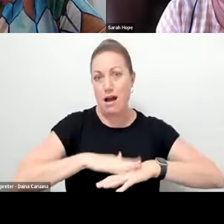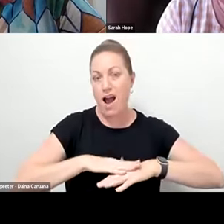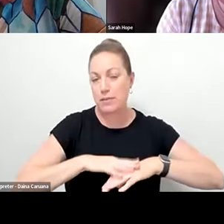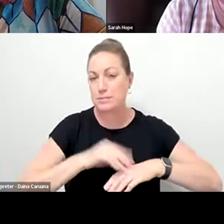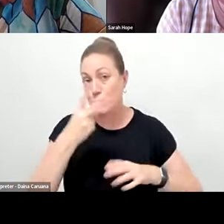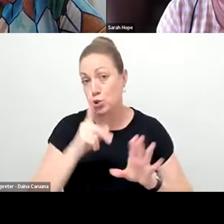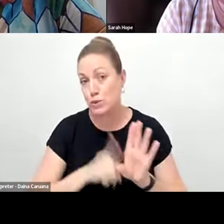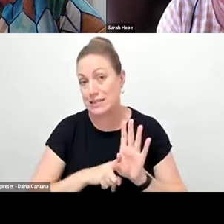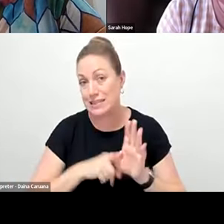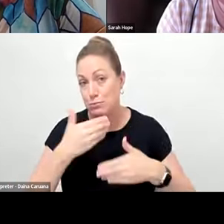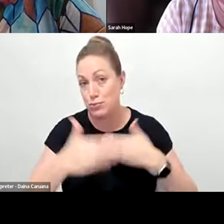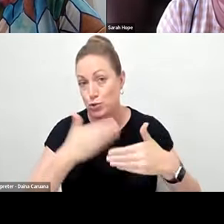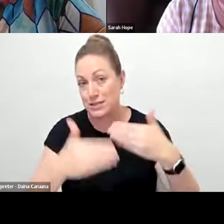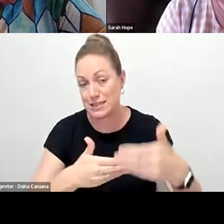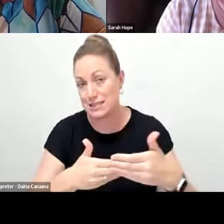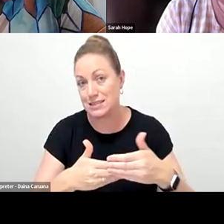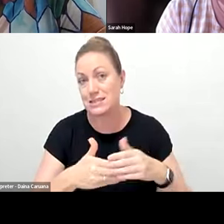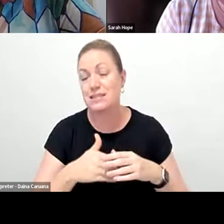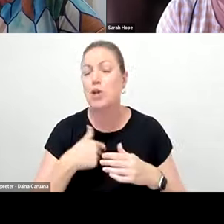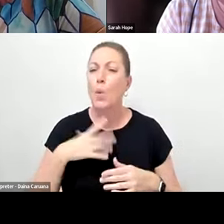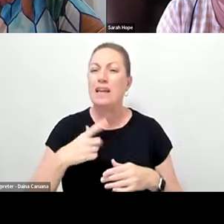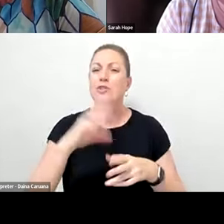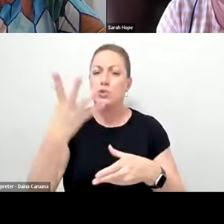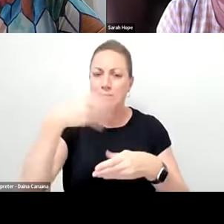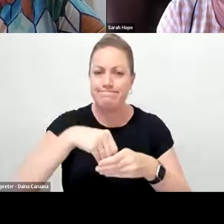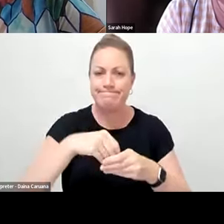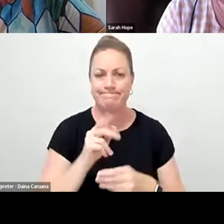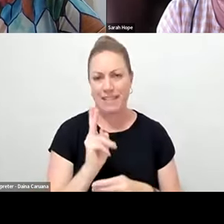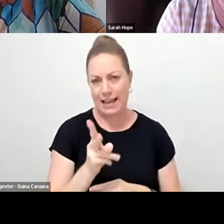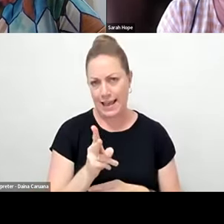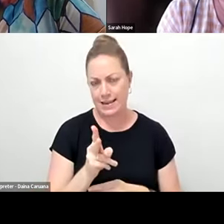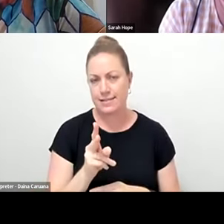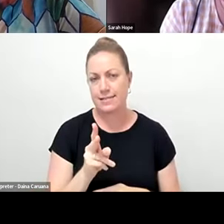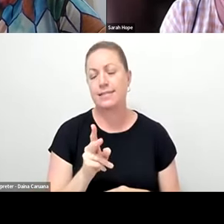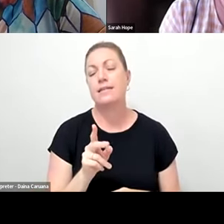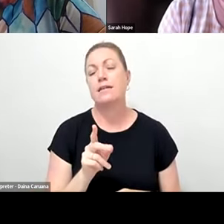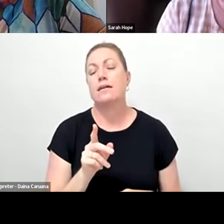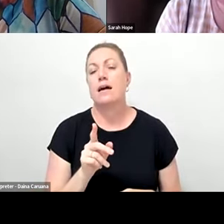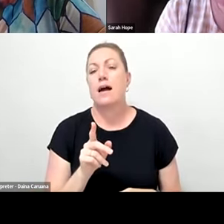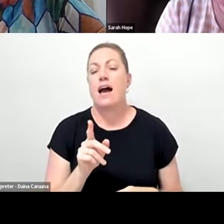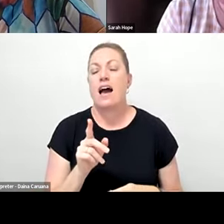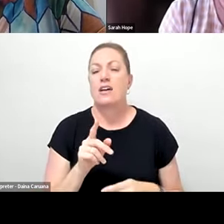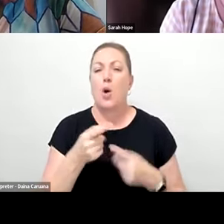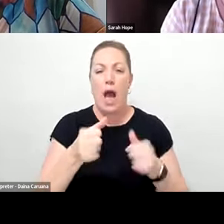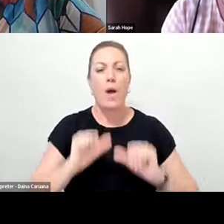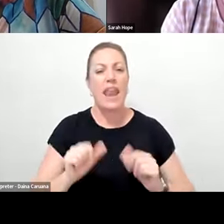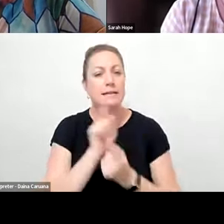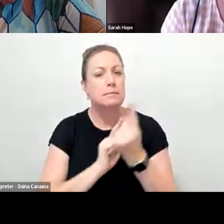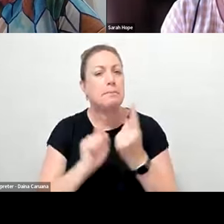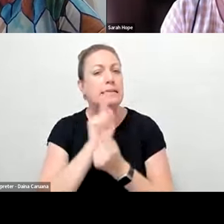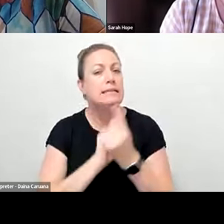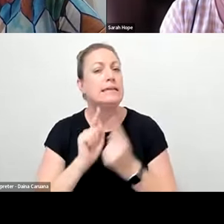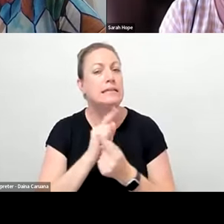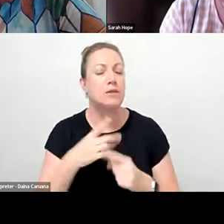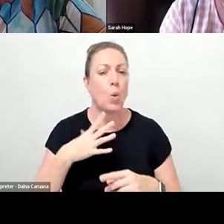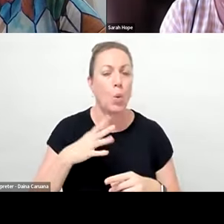process. we have to get, get, get, engaged again. And that's the next meeting for us as well to go. Okay. So how can we, how can we talk to them and re-engage and